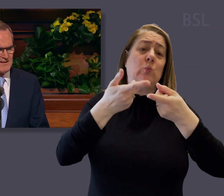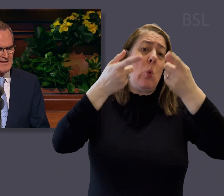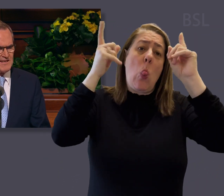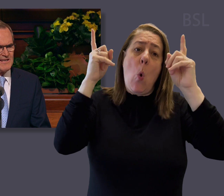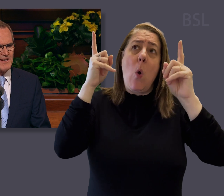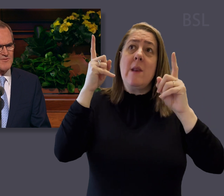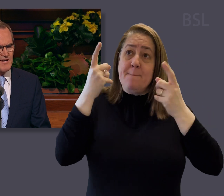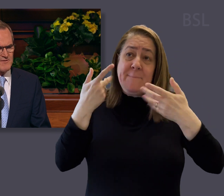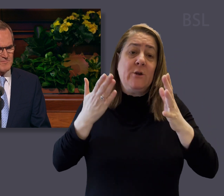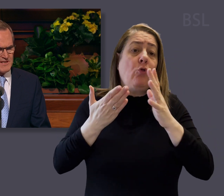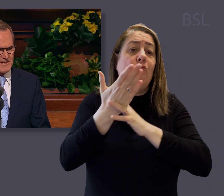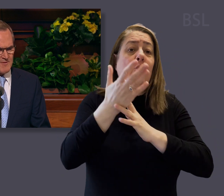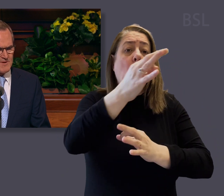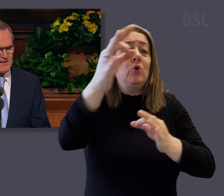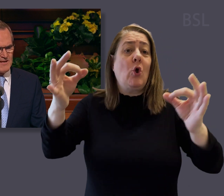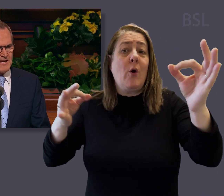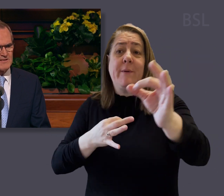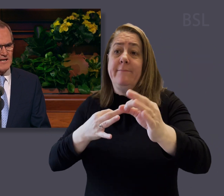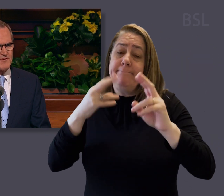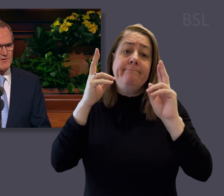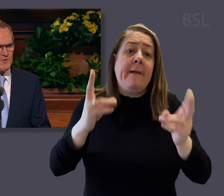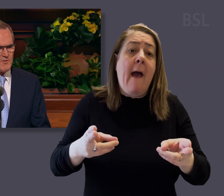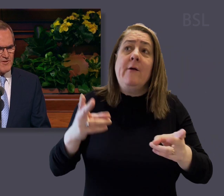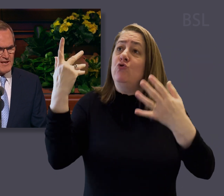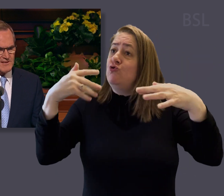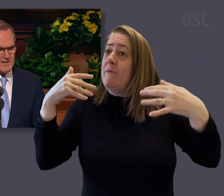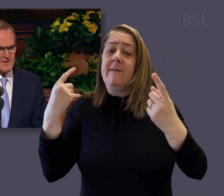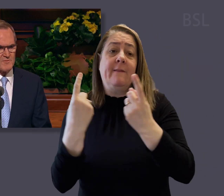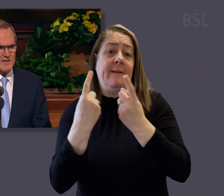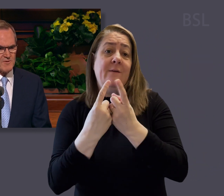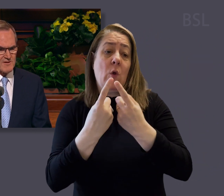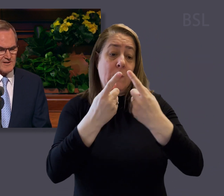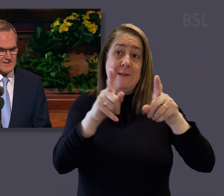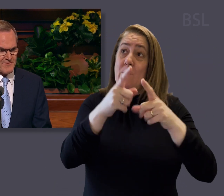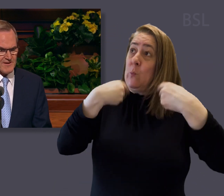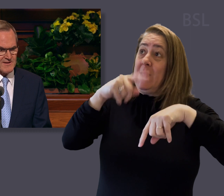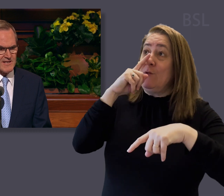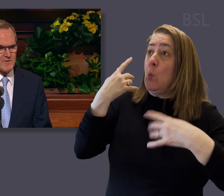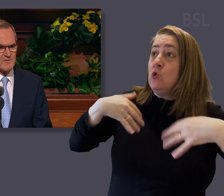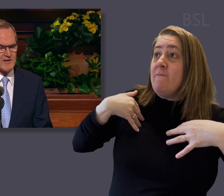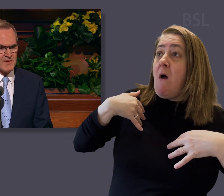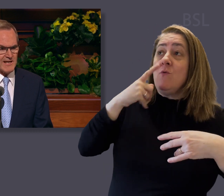He had drunk of the bitter cup and suffered all things so that we would not suffer if we would repent.